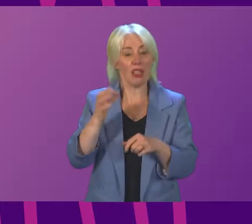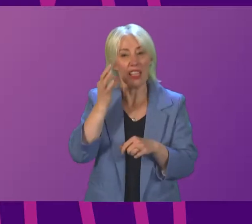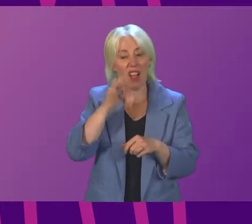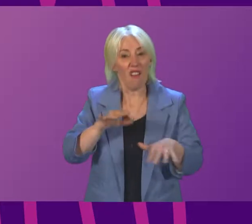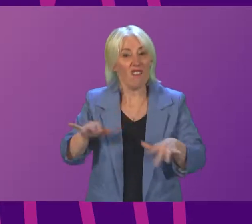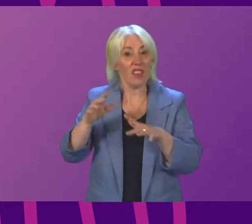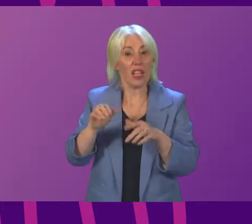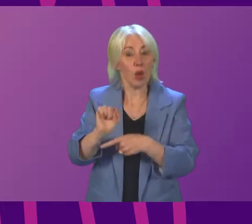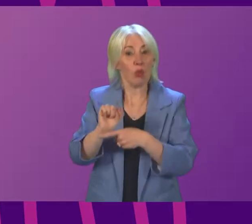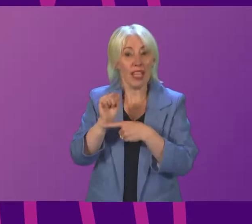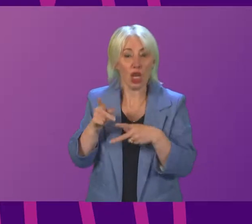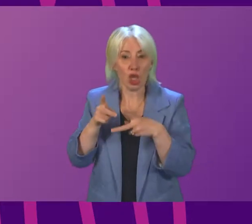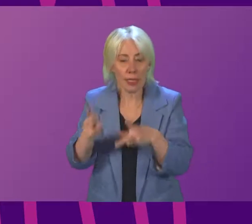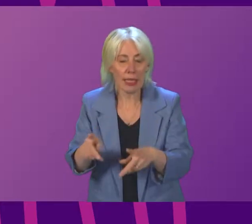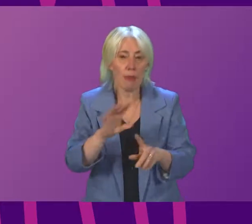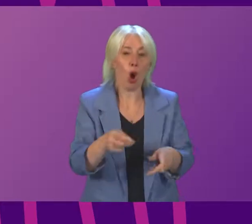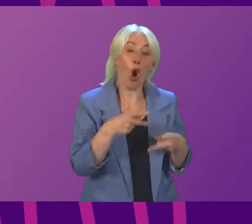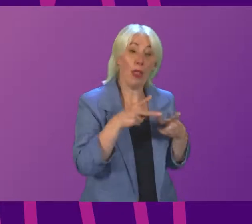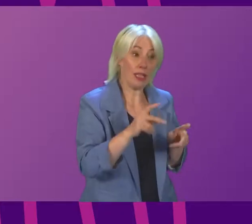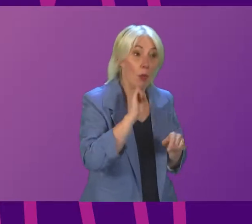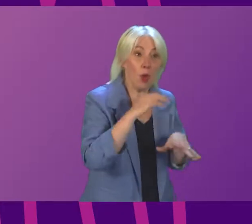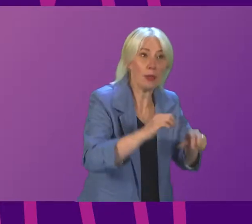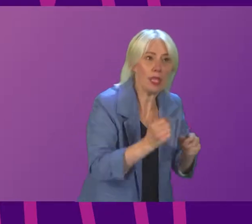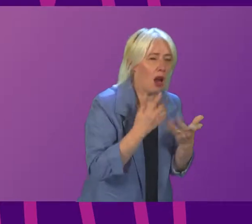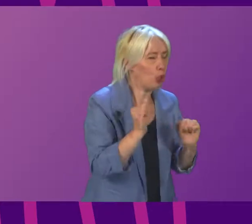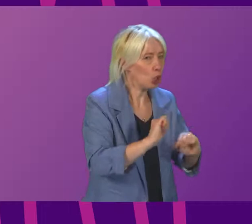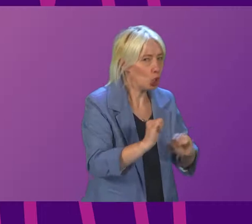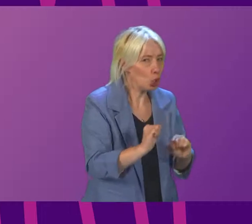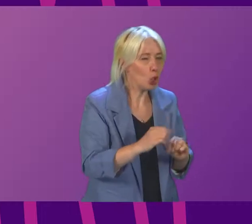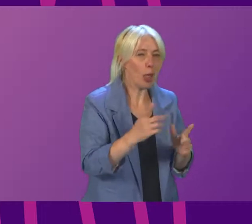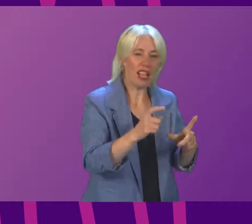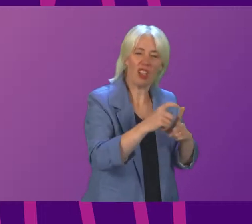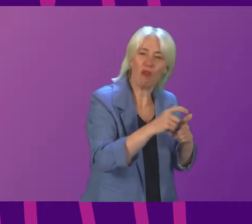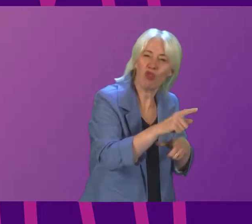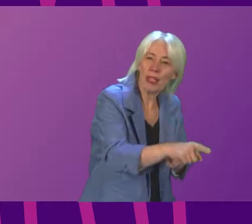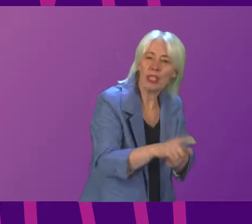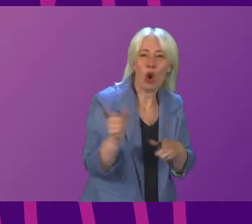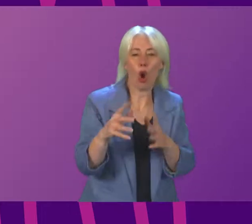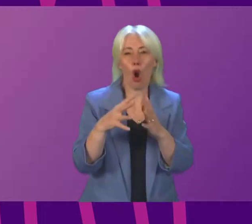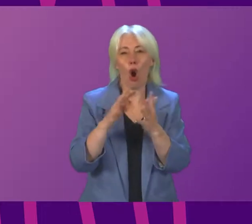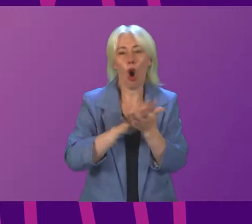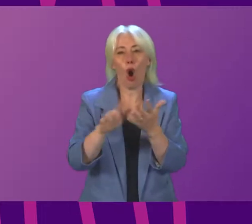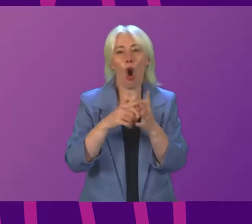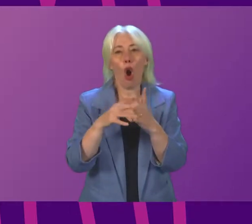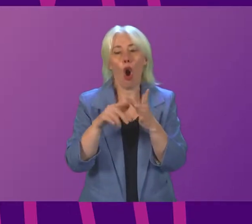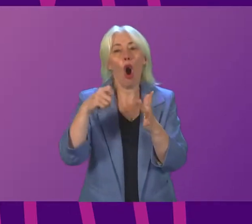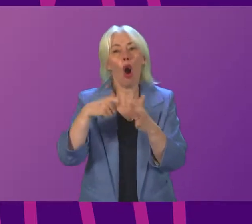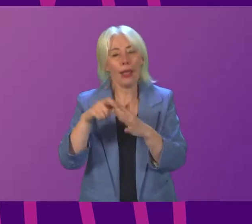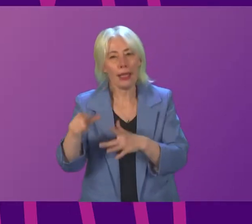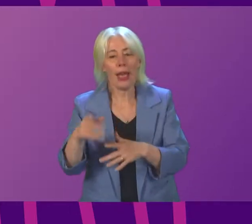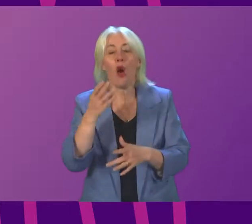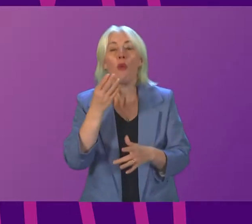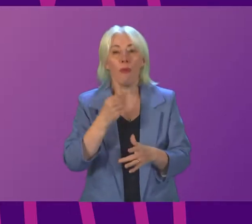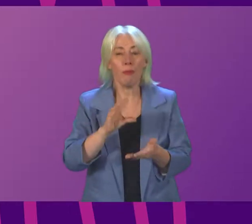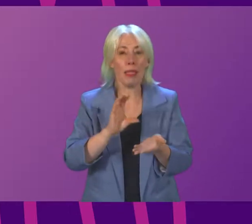such as Hoyt or the schemes weren't yet underway, such as Dumfries. Now, unfortunately, we know that the allocated capital funding for flood protection schemes